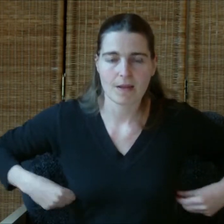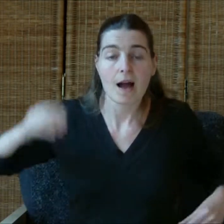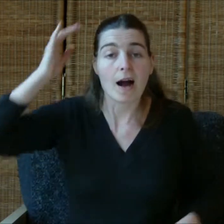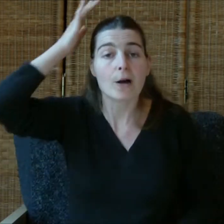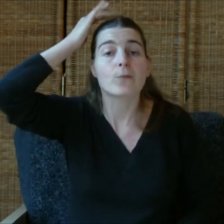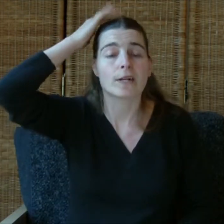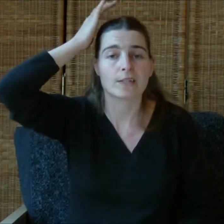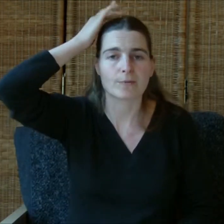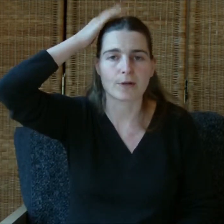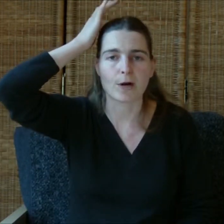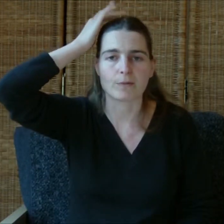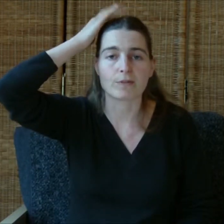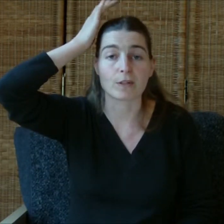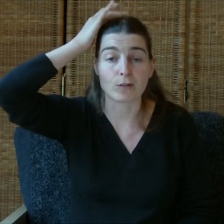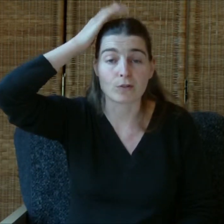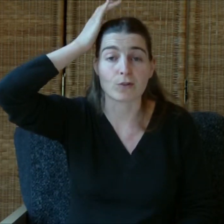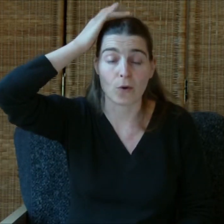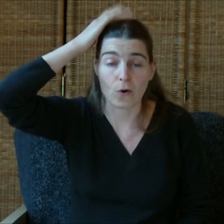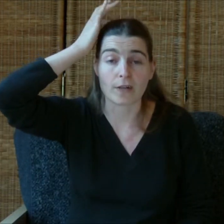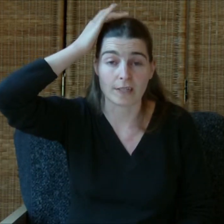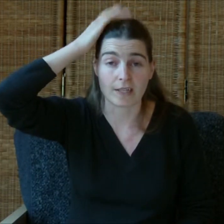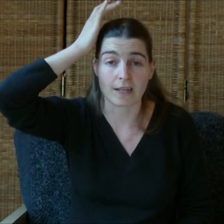I'm willing to become solution orientated.